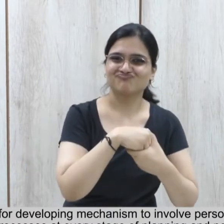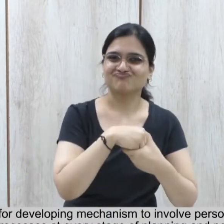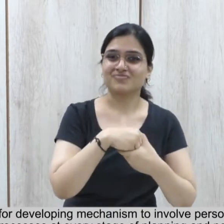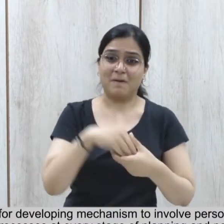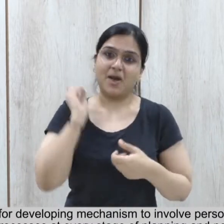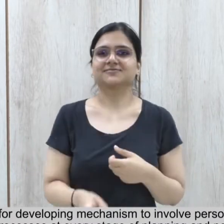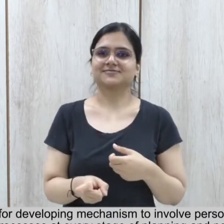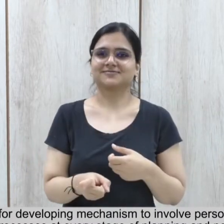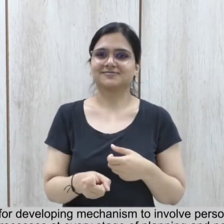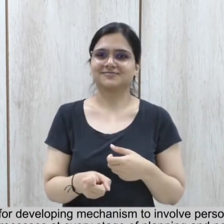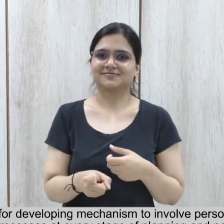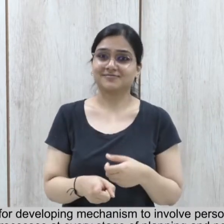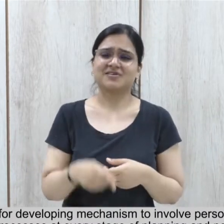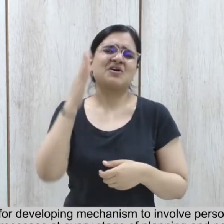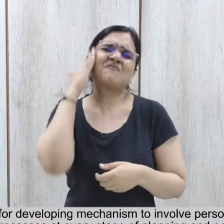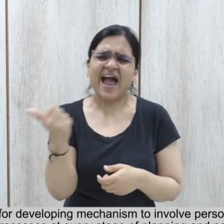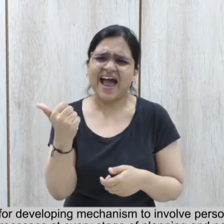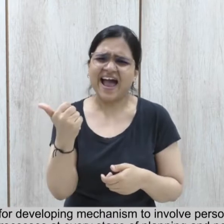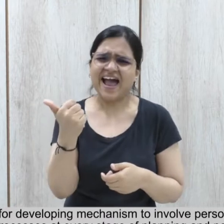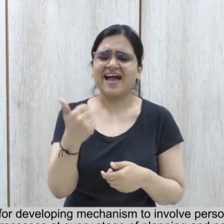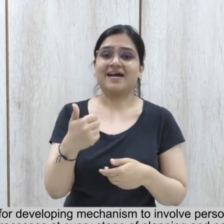and policy execution.